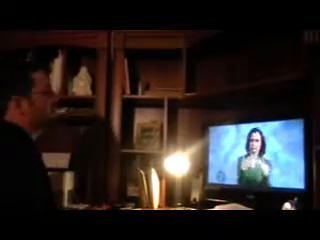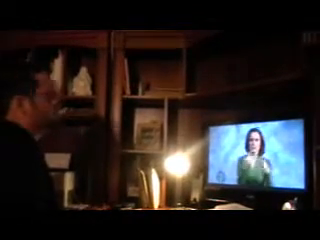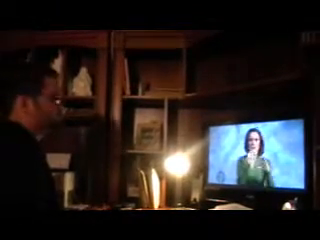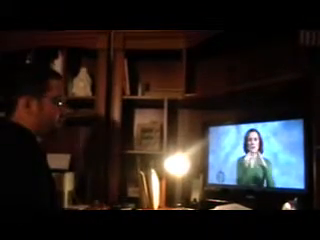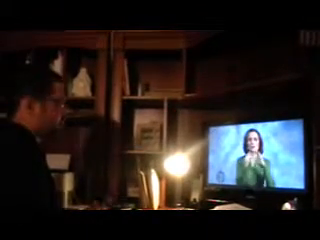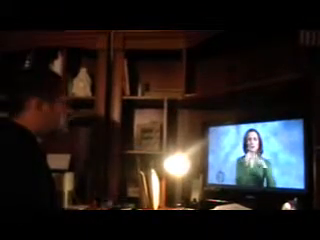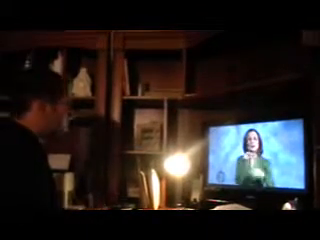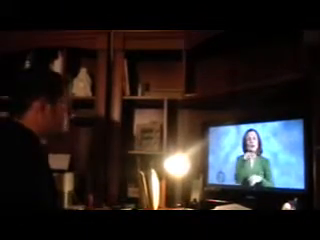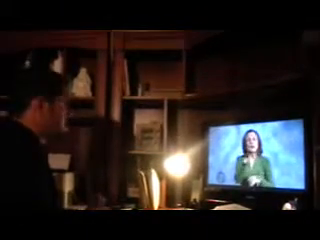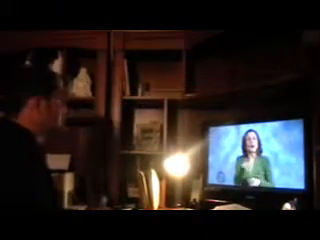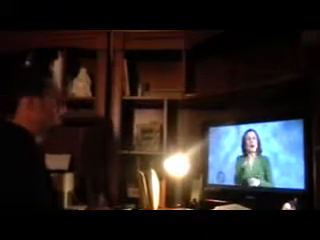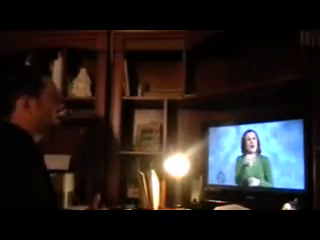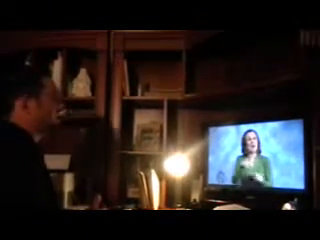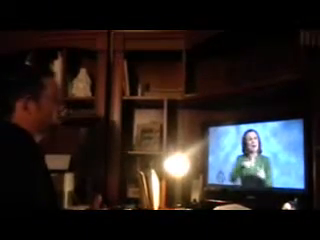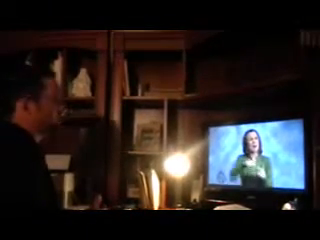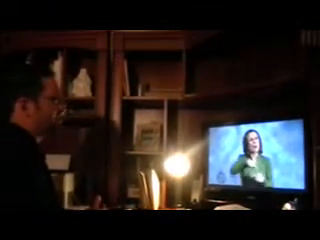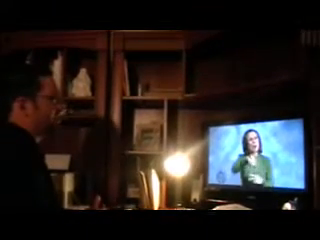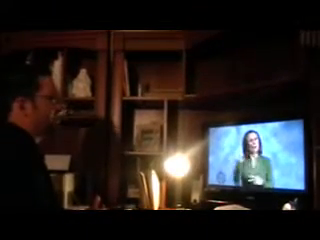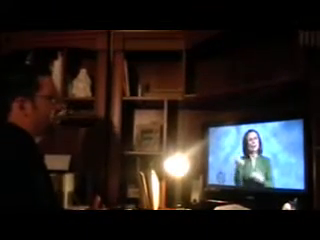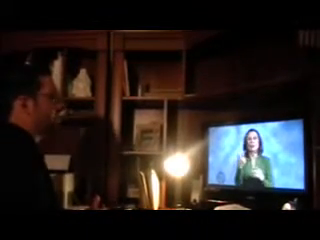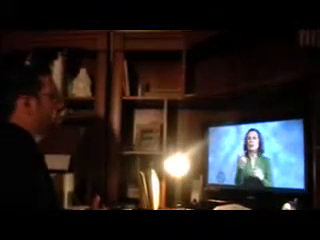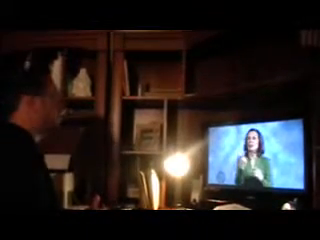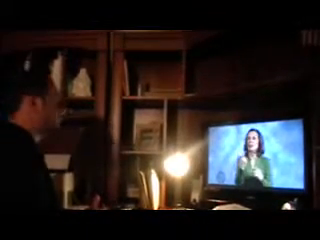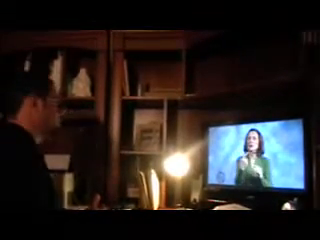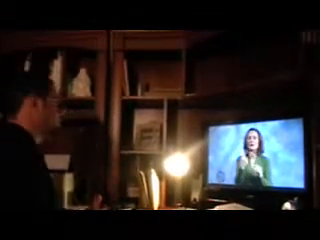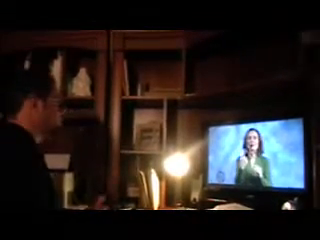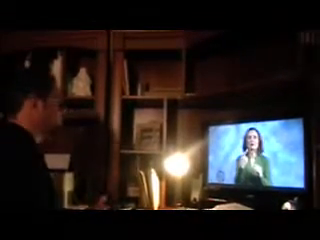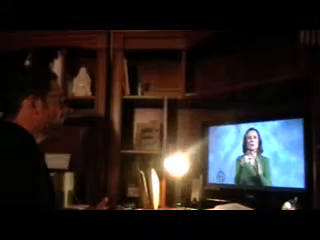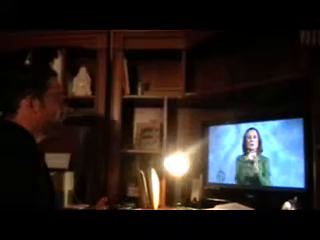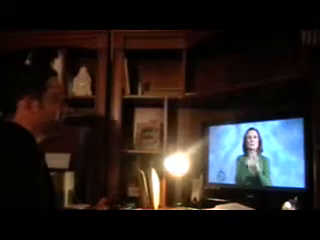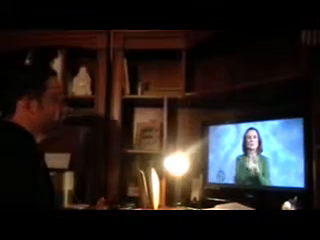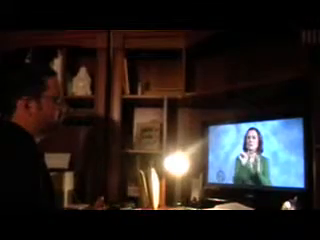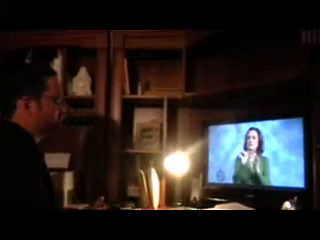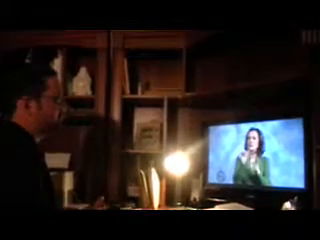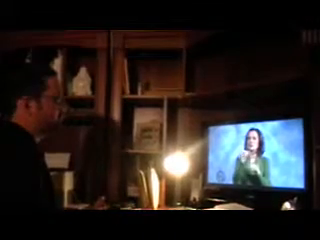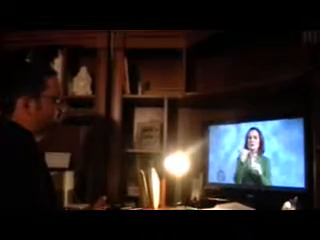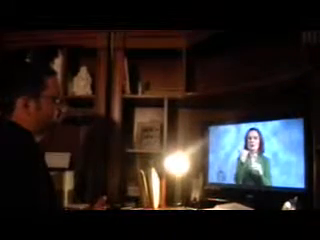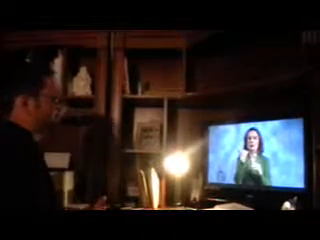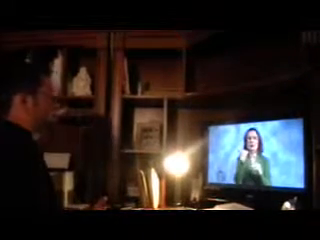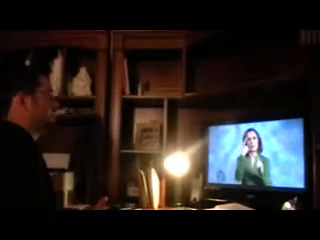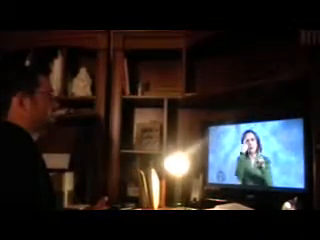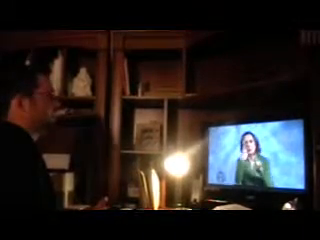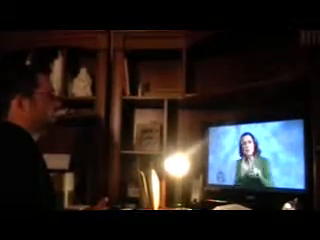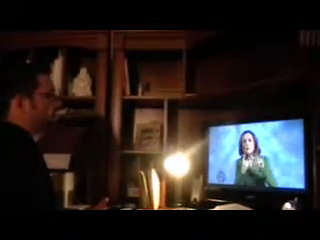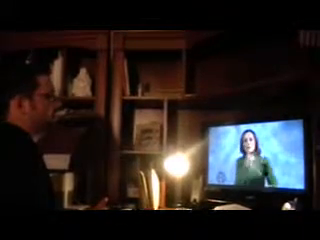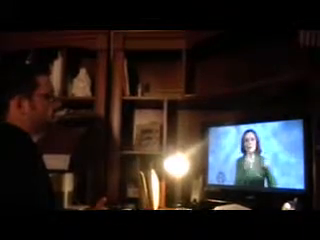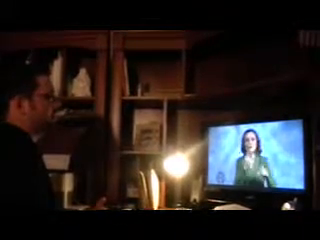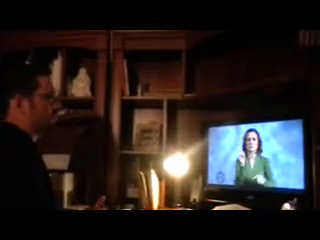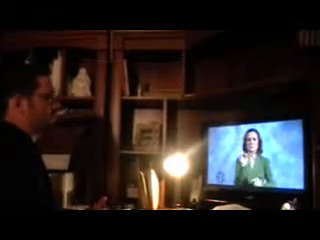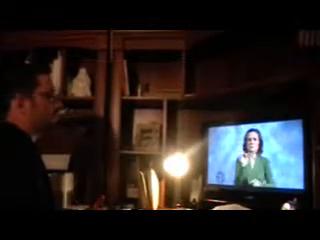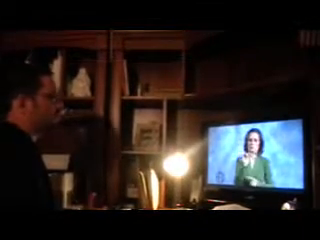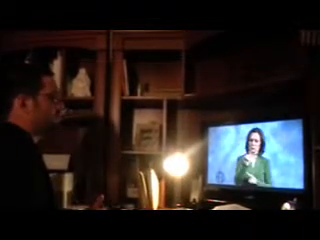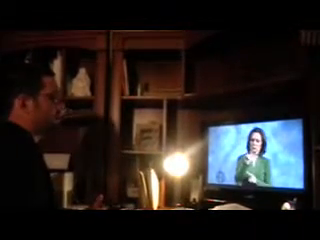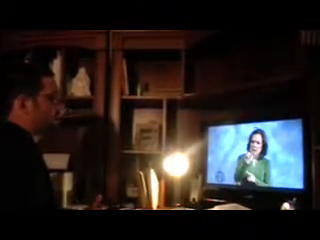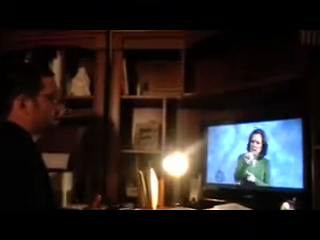telecommunications and other, probably say like our goals, just say